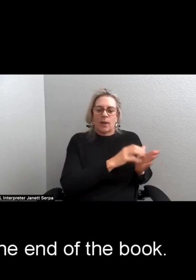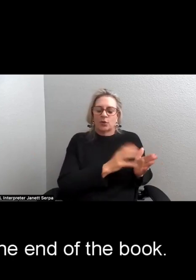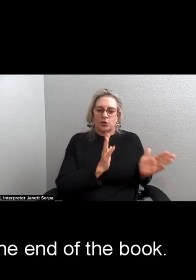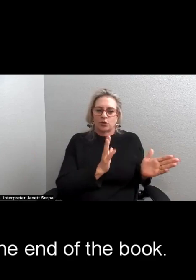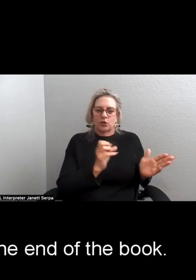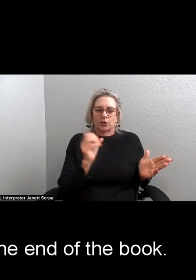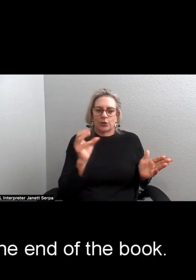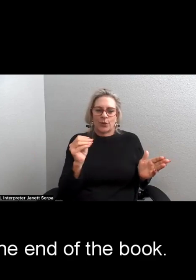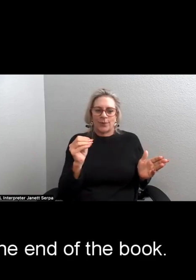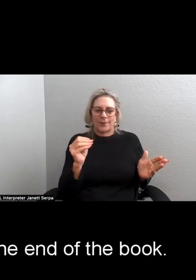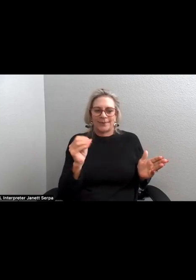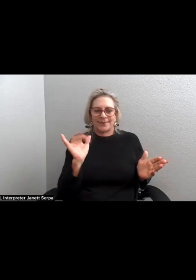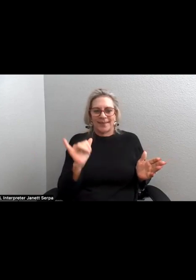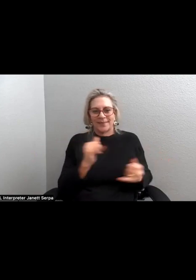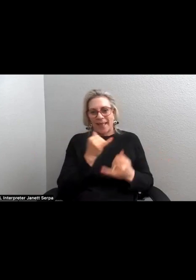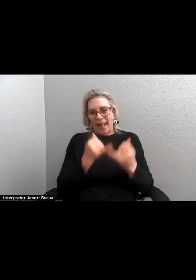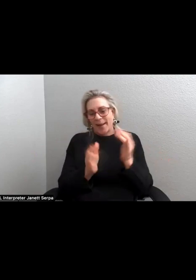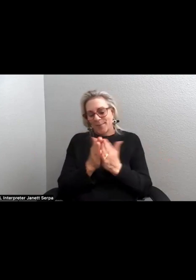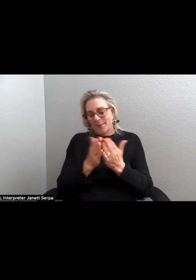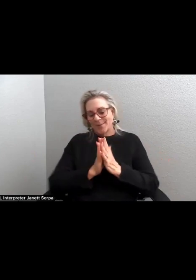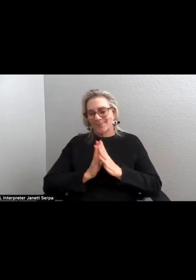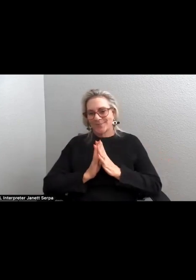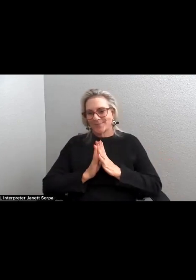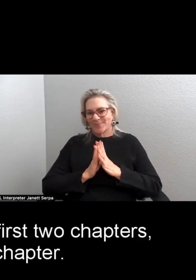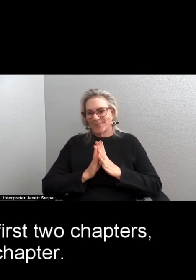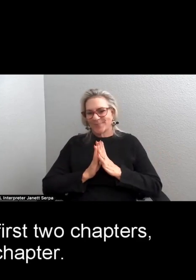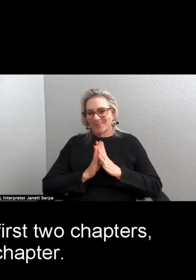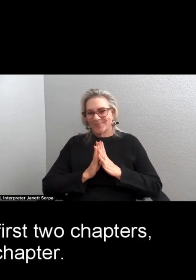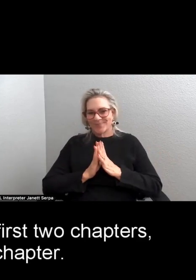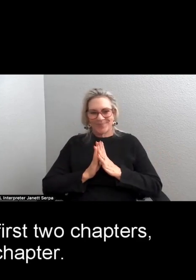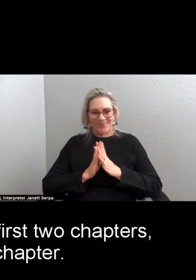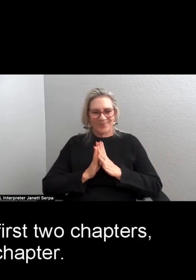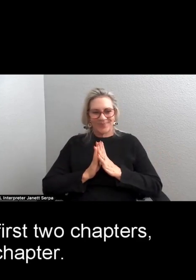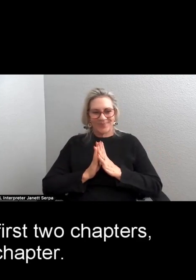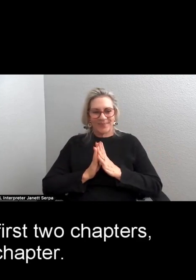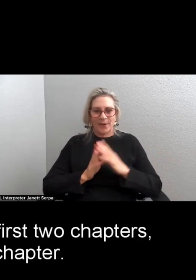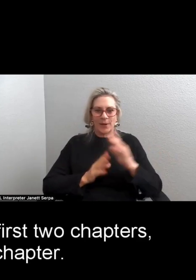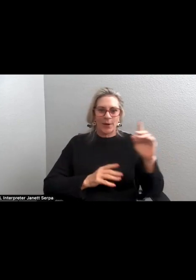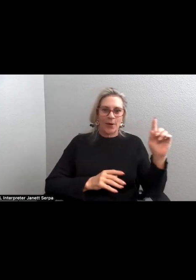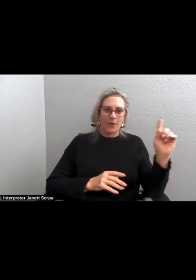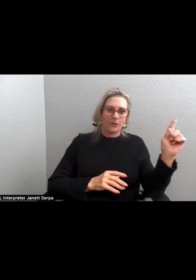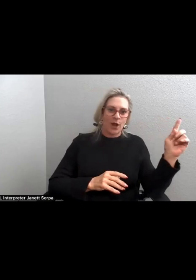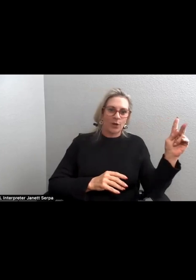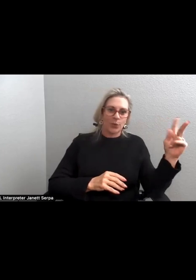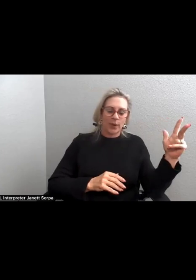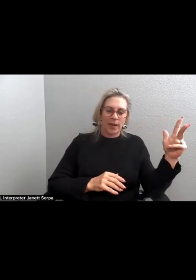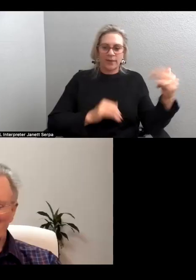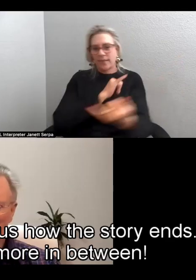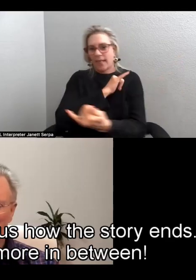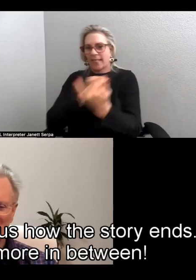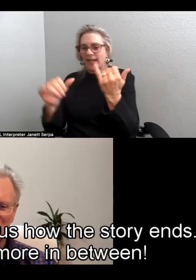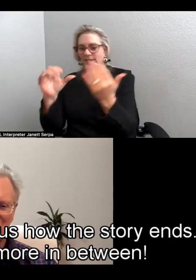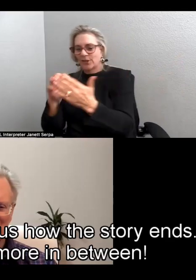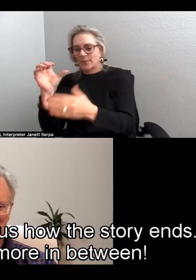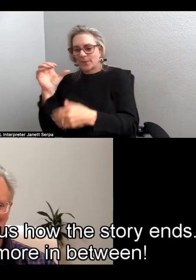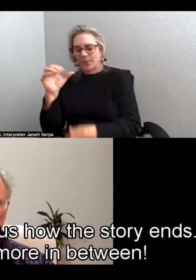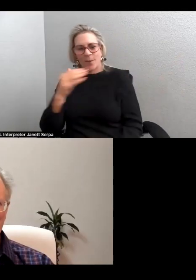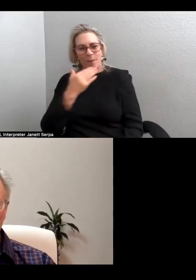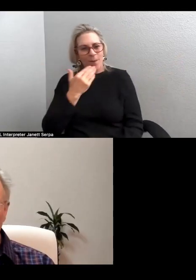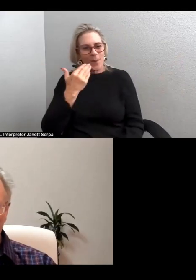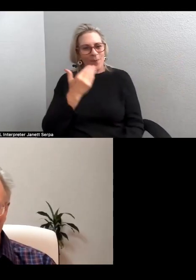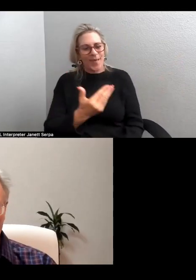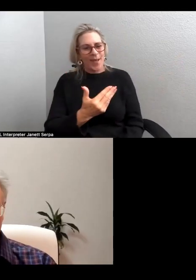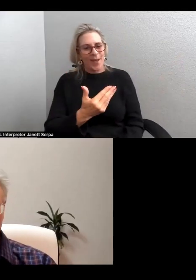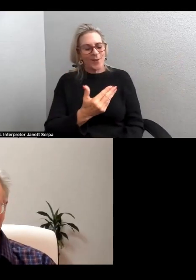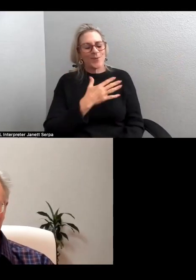So yeah, that was the end of the book. We just went from first two chapters to the last chapter. Wow, thank you for showing us how